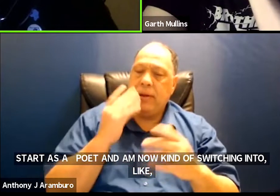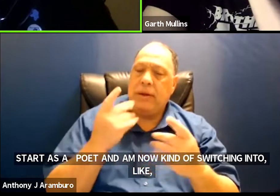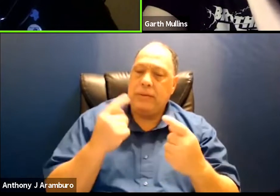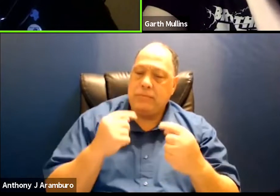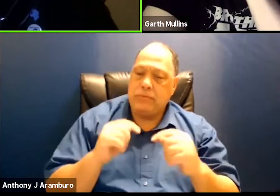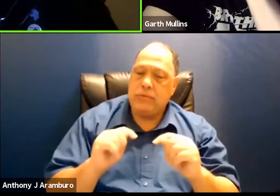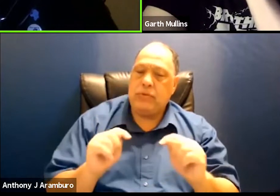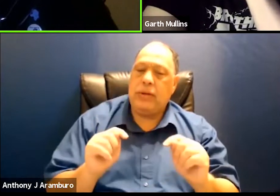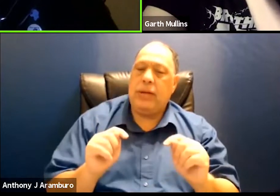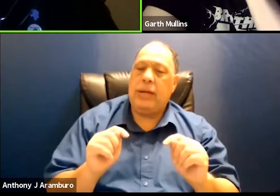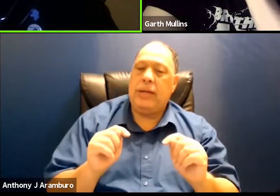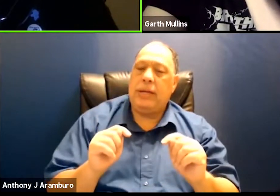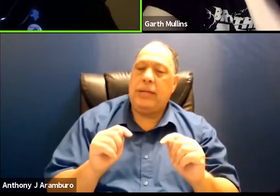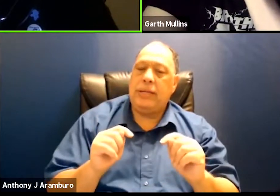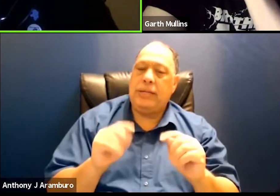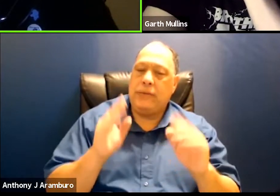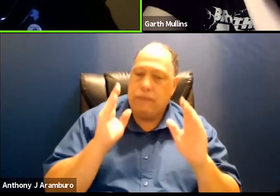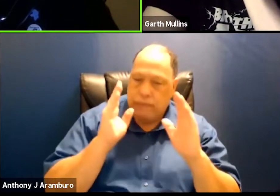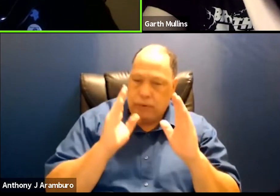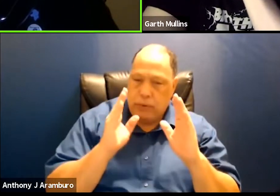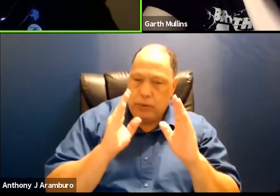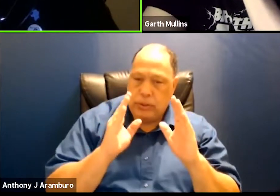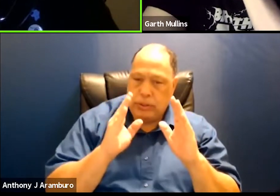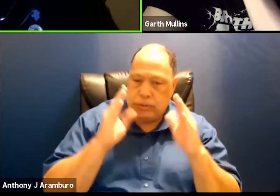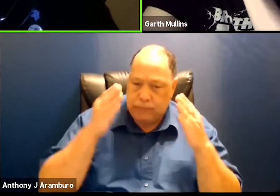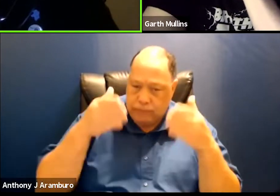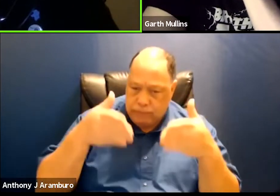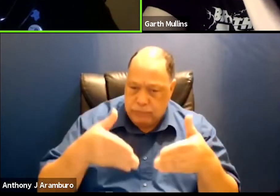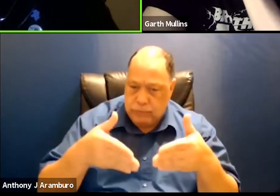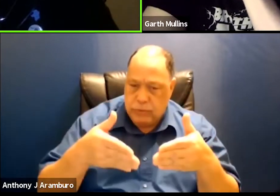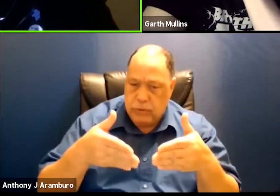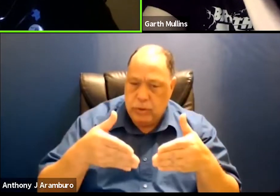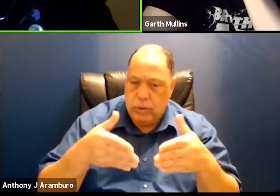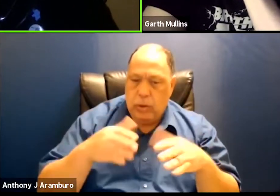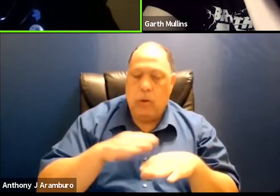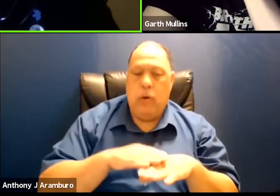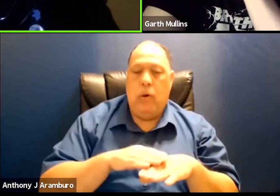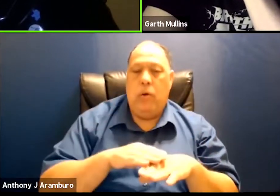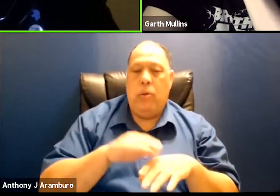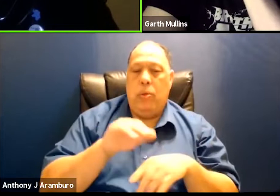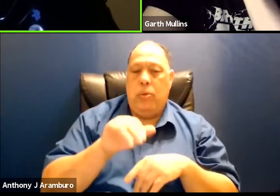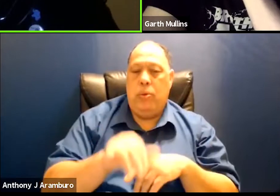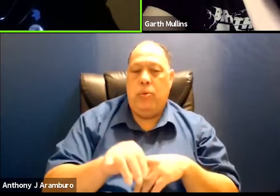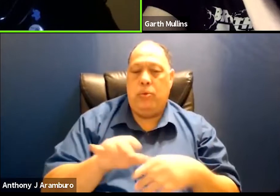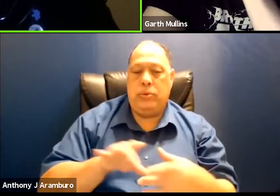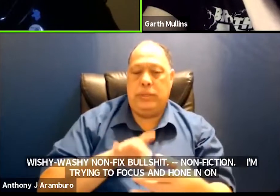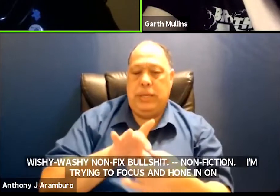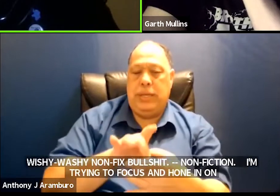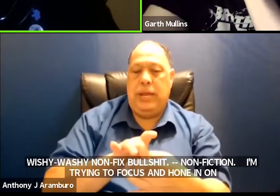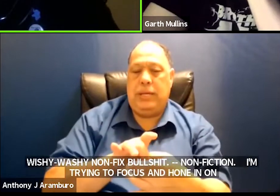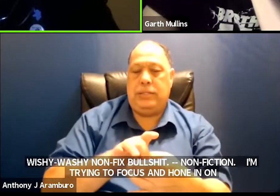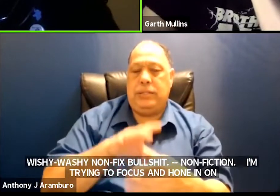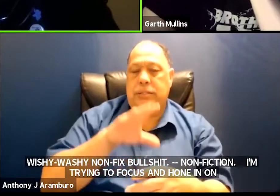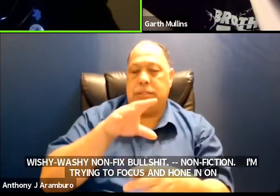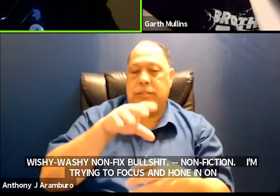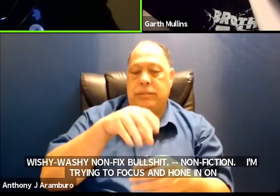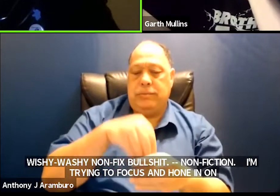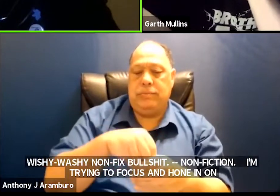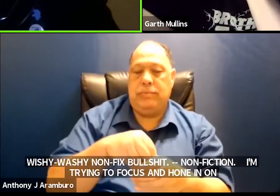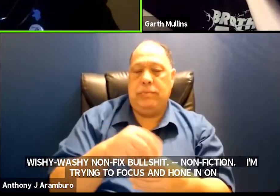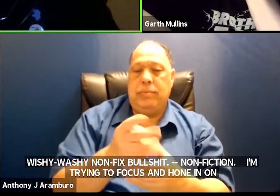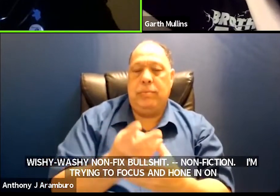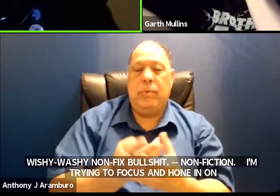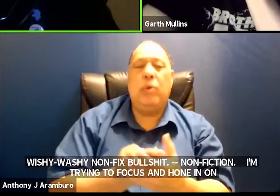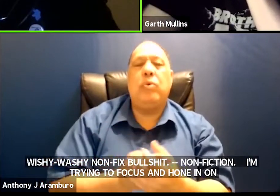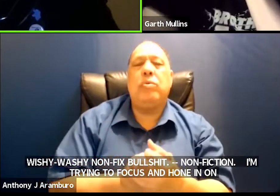to focus and hone in on those connections in both the um